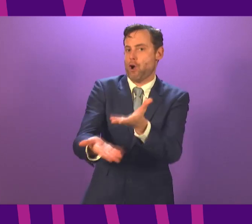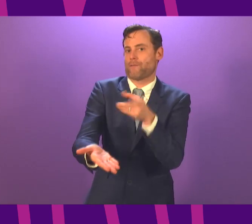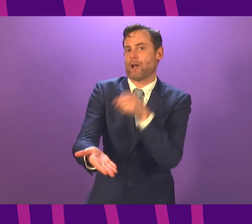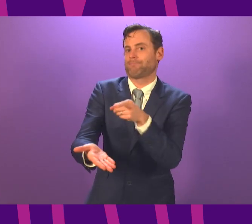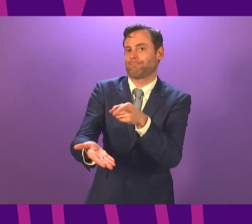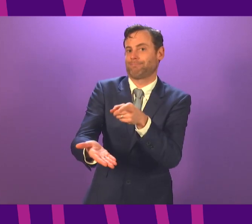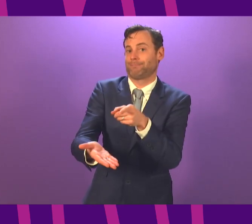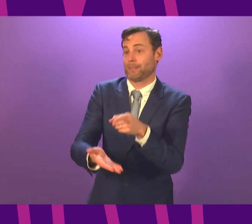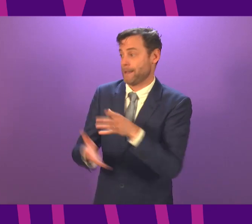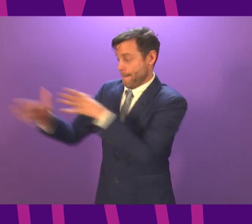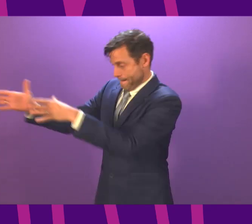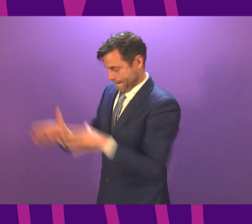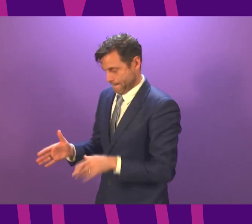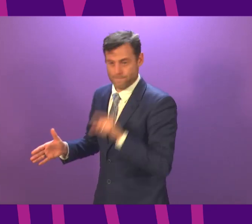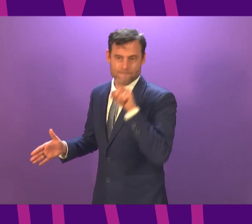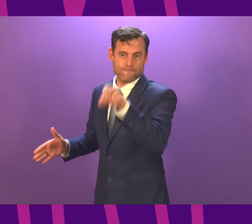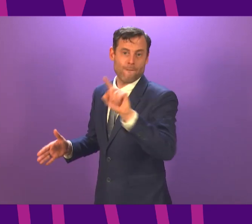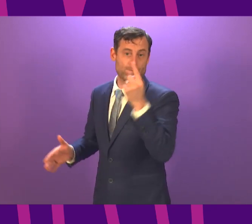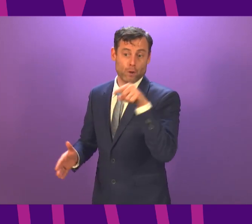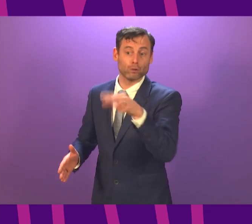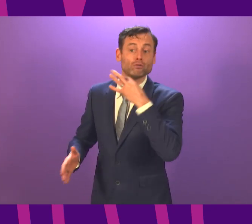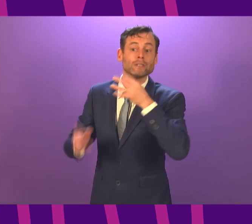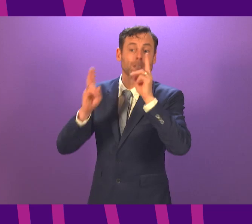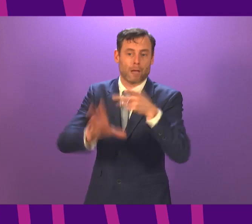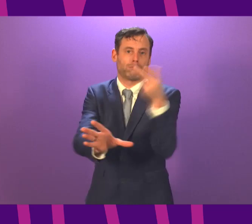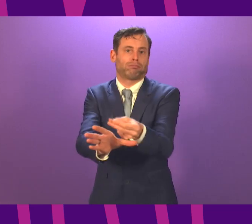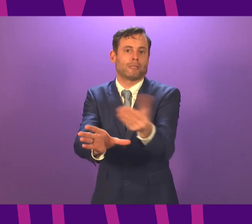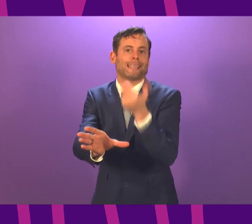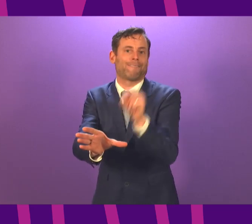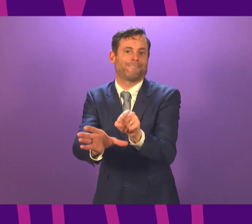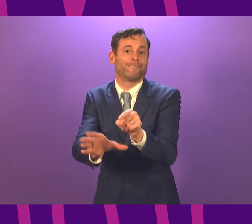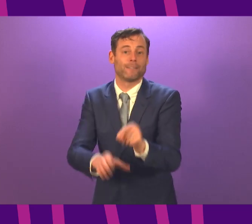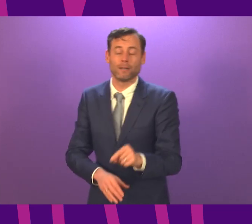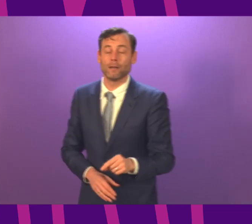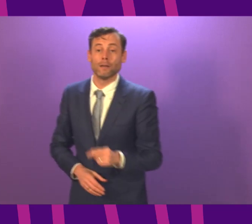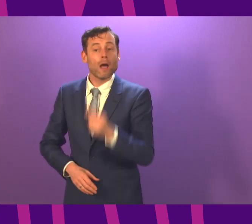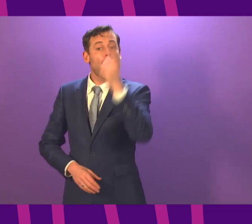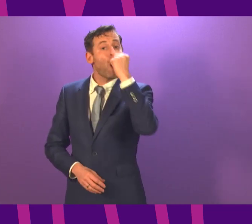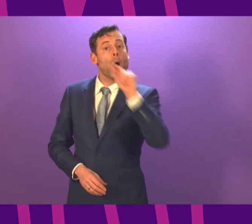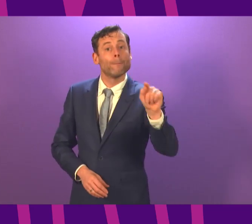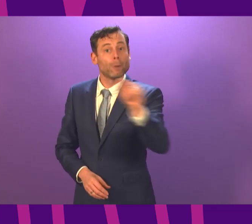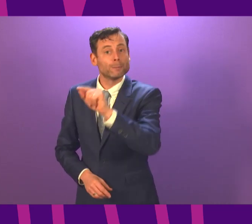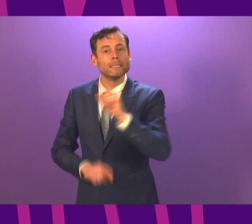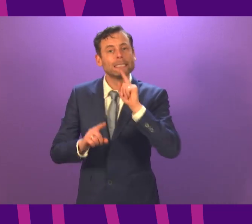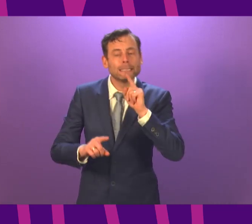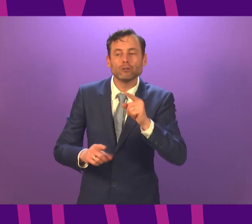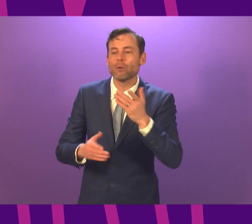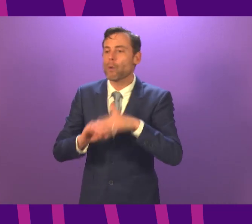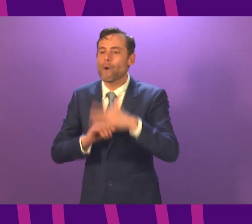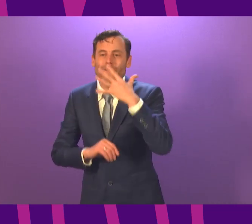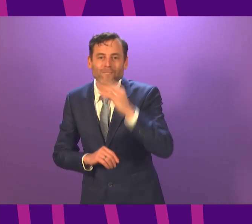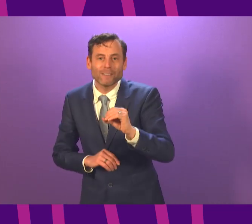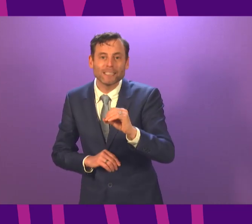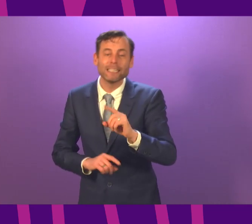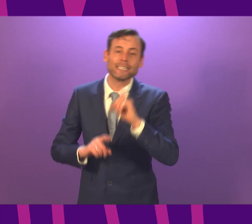we use the supplies we have to do that first. Many teachers will be in these groups, know, teachers over 50 or teachers